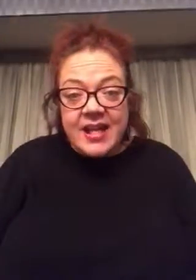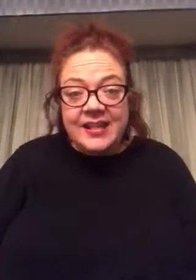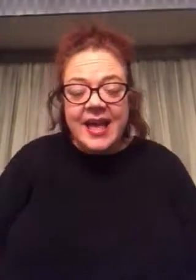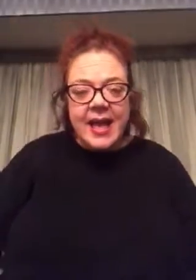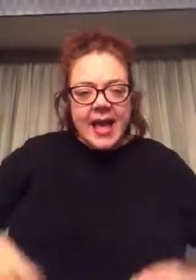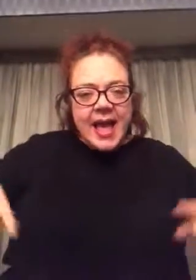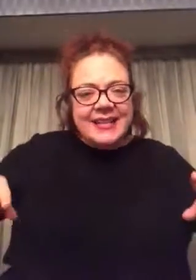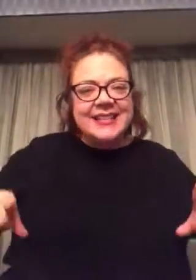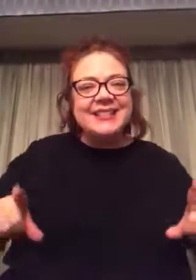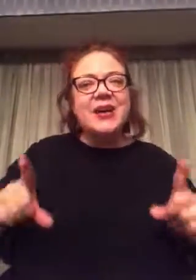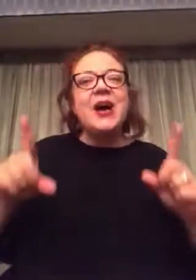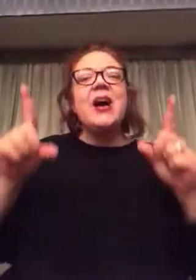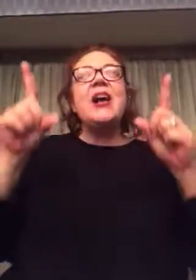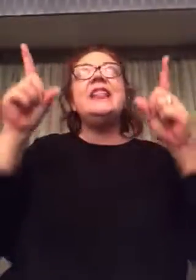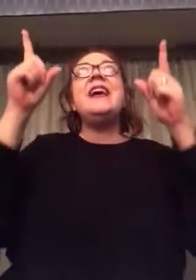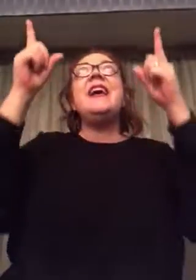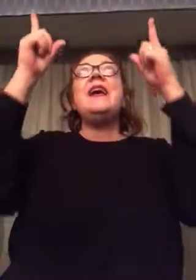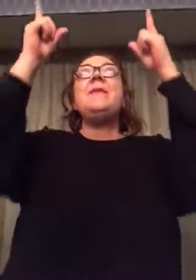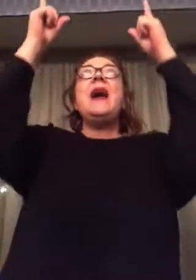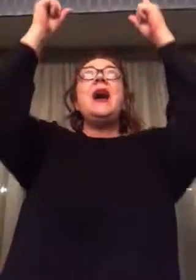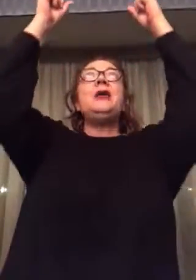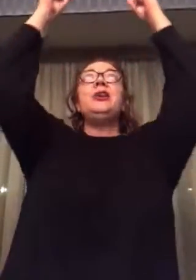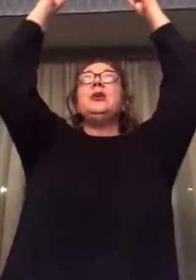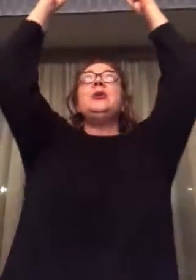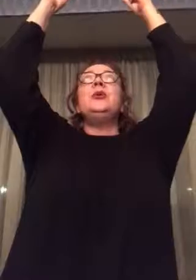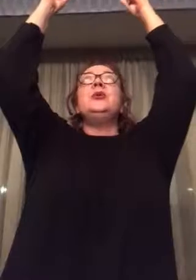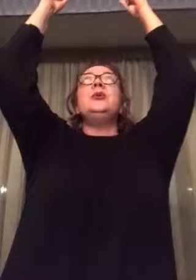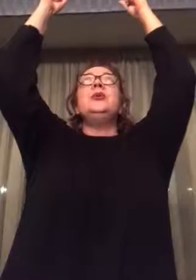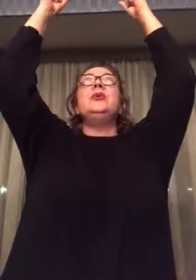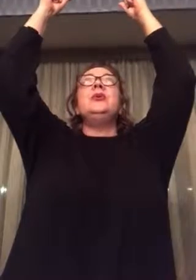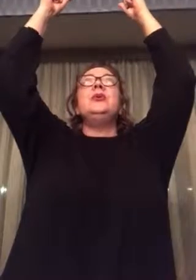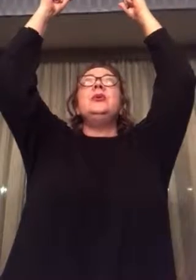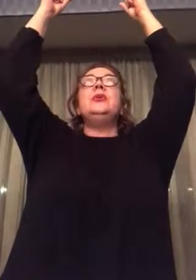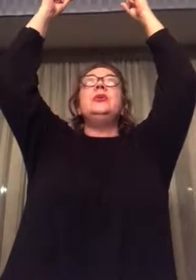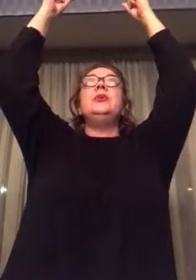And it's all about you And